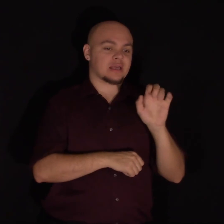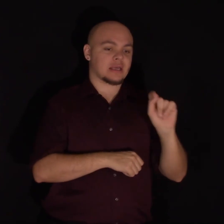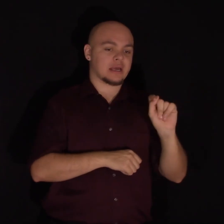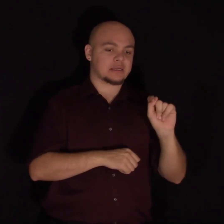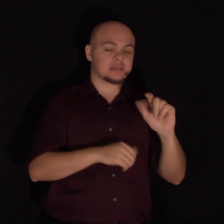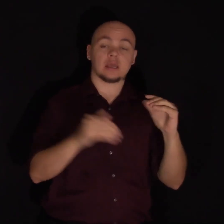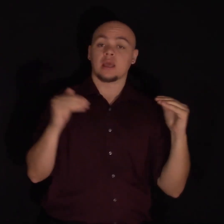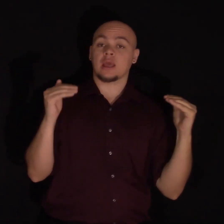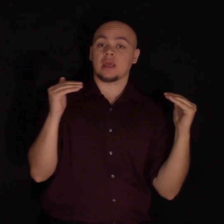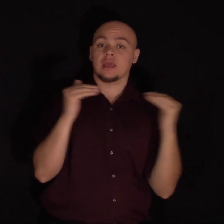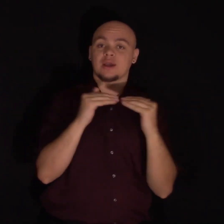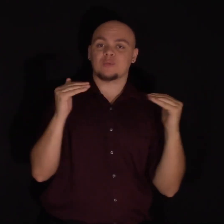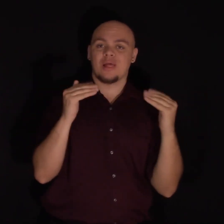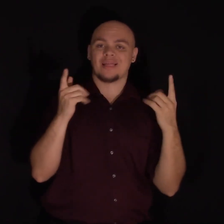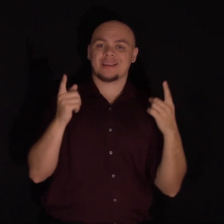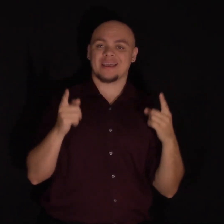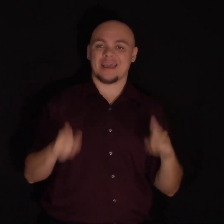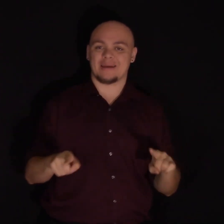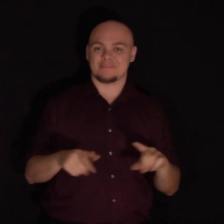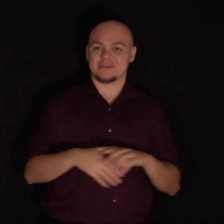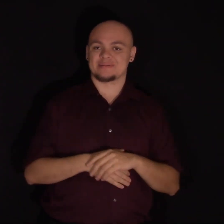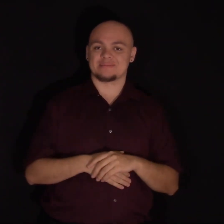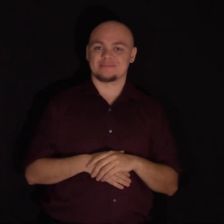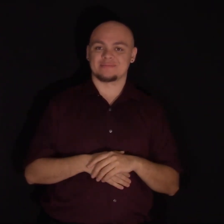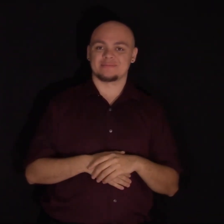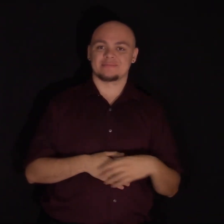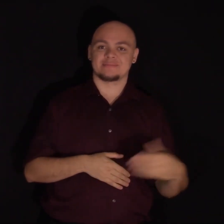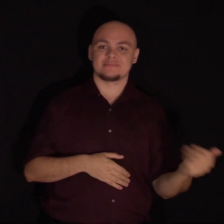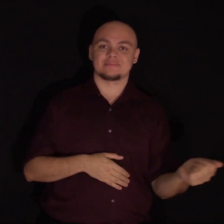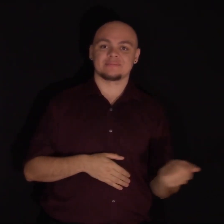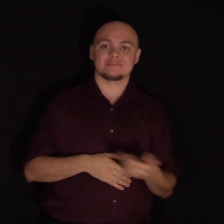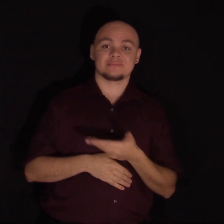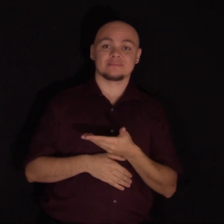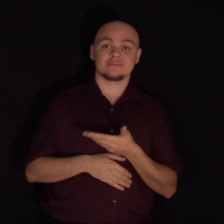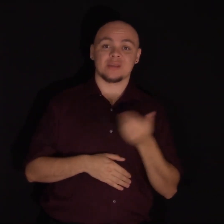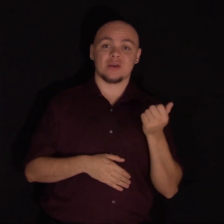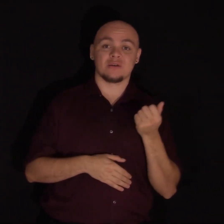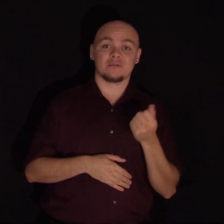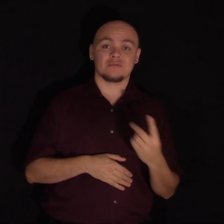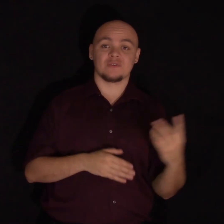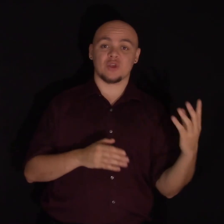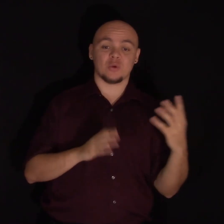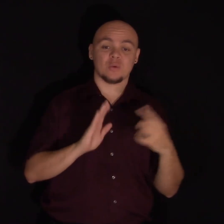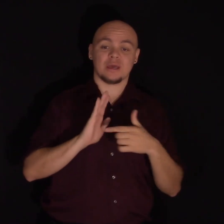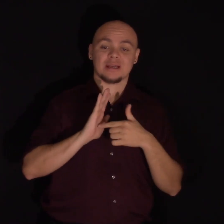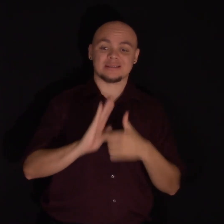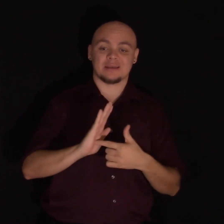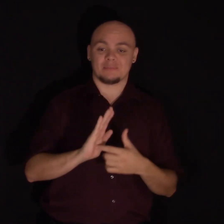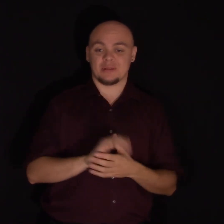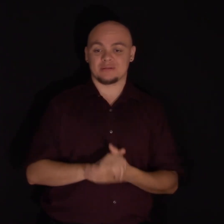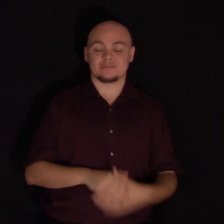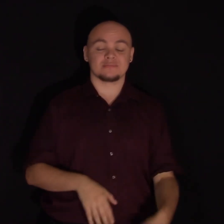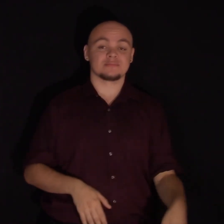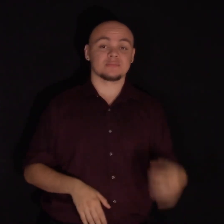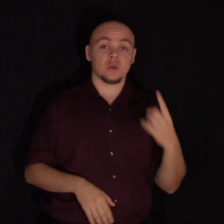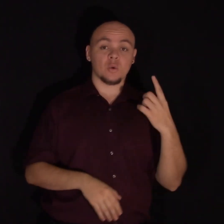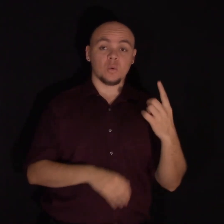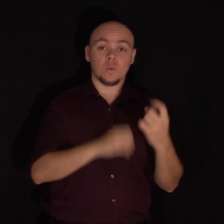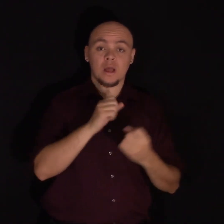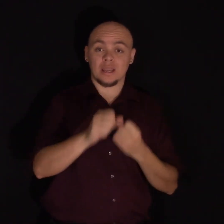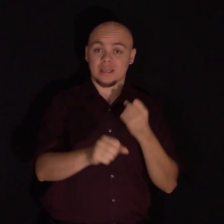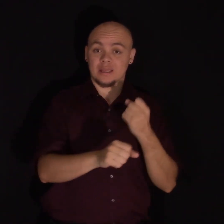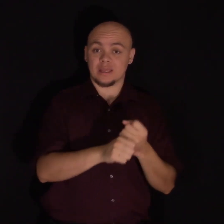happens. And here are just a few examples. In one year,